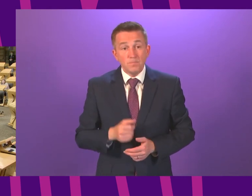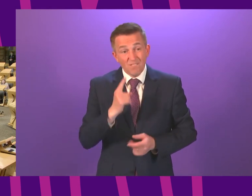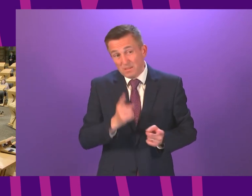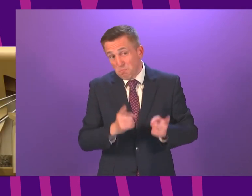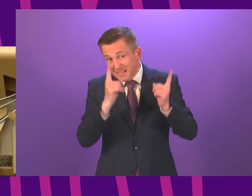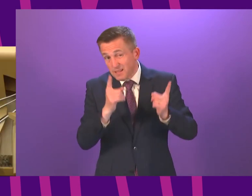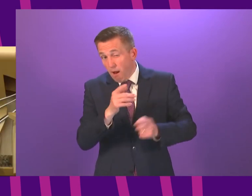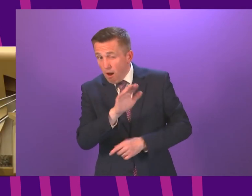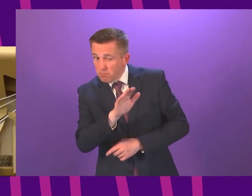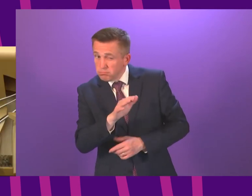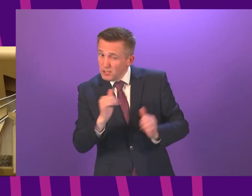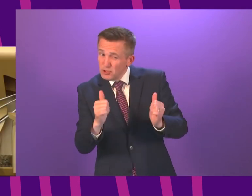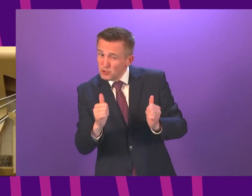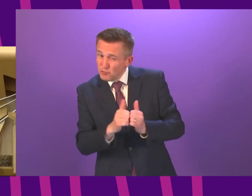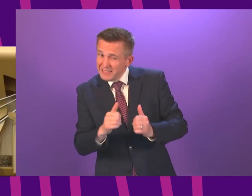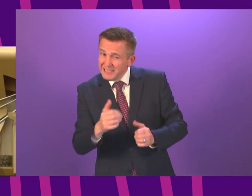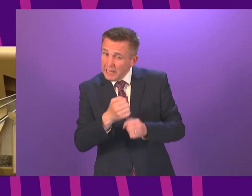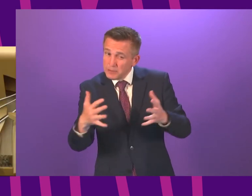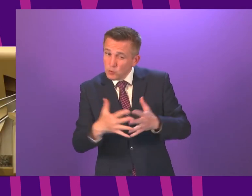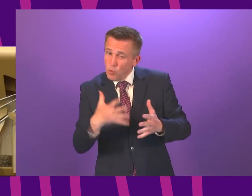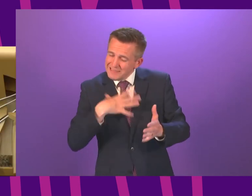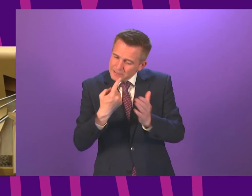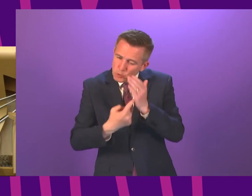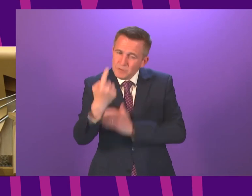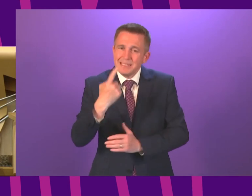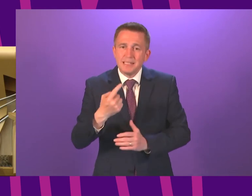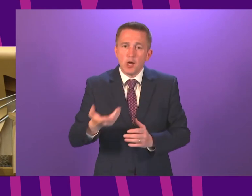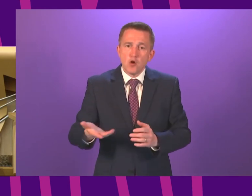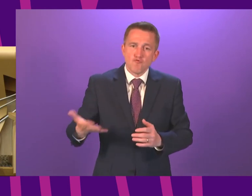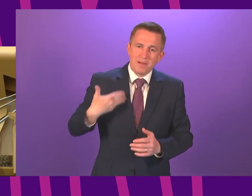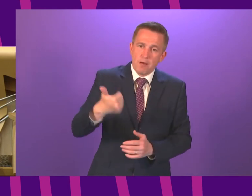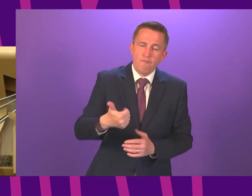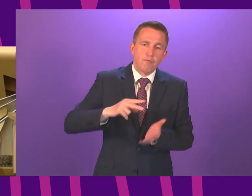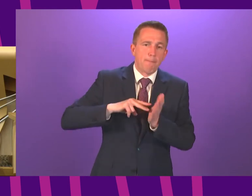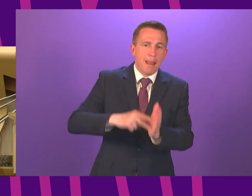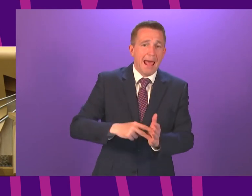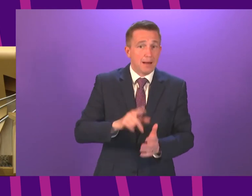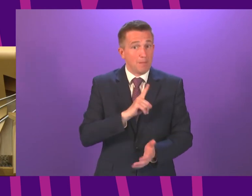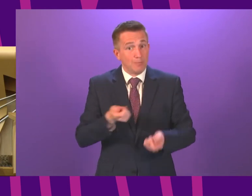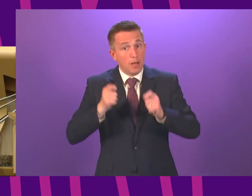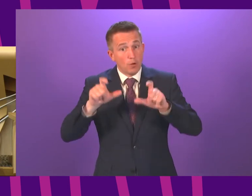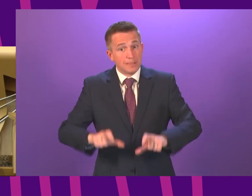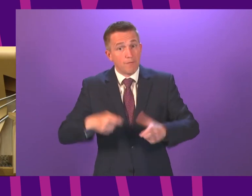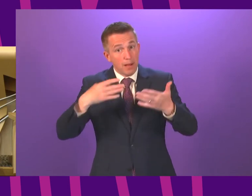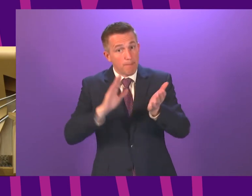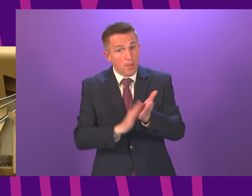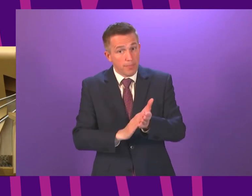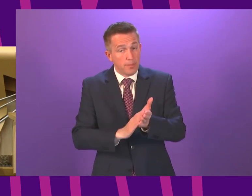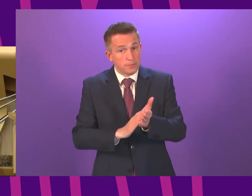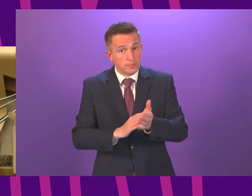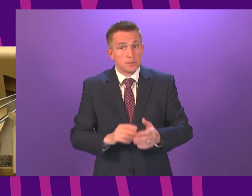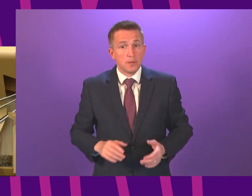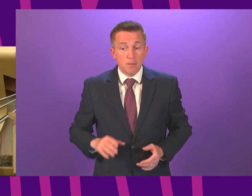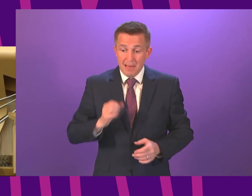for a specific recovery plan for Glasgow a city that has been in lockdown for nine months but serving people beyond its